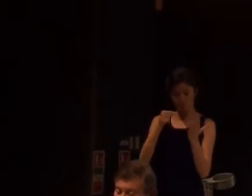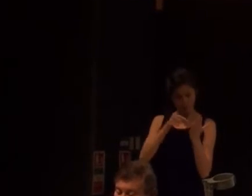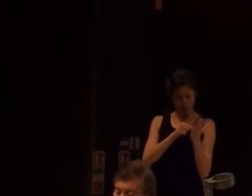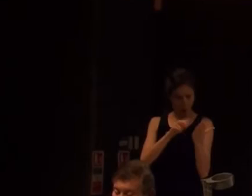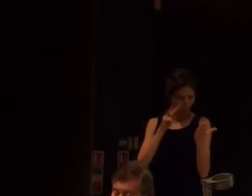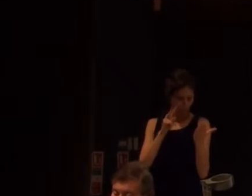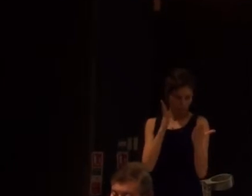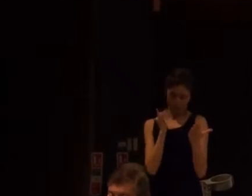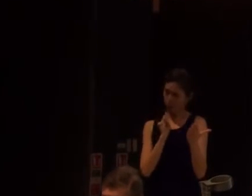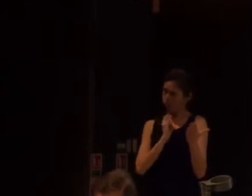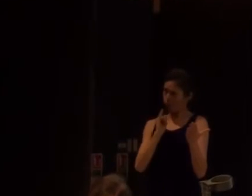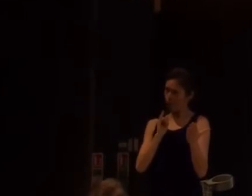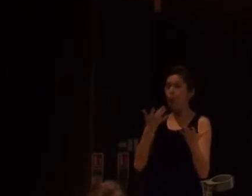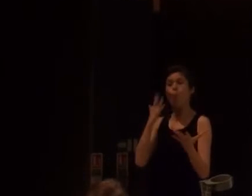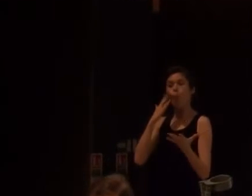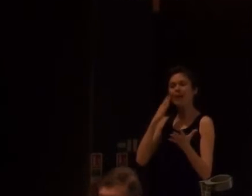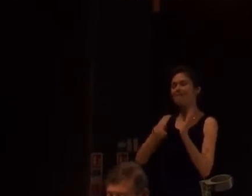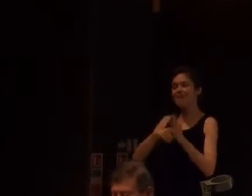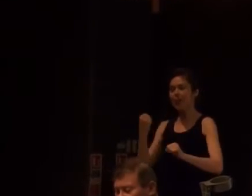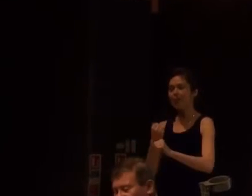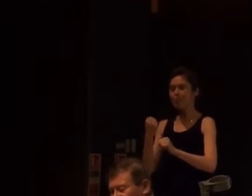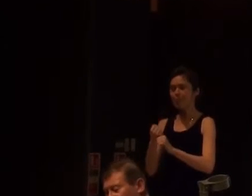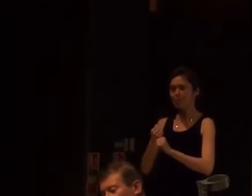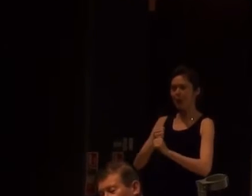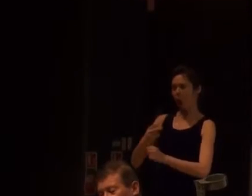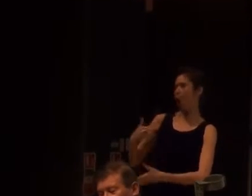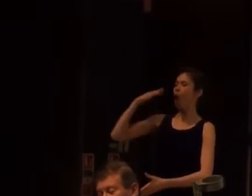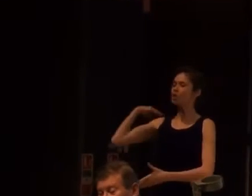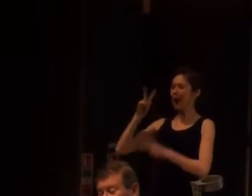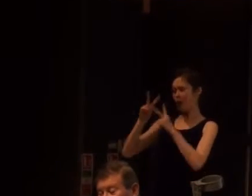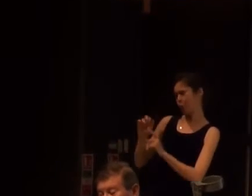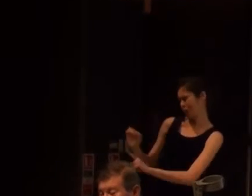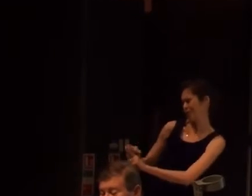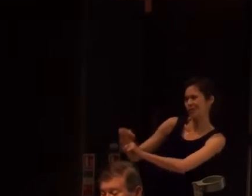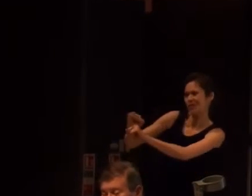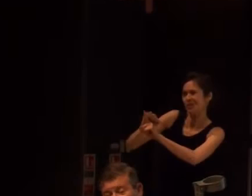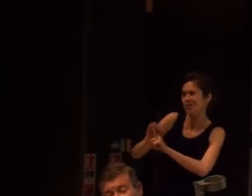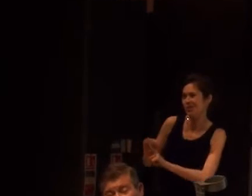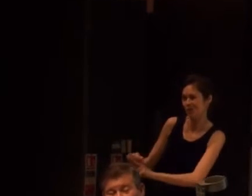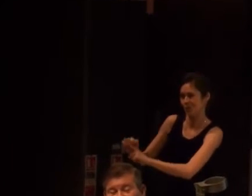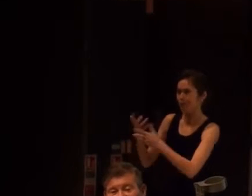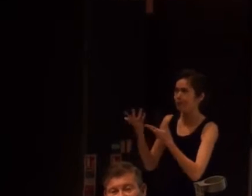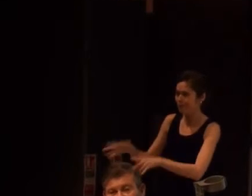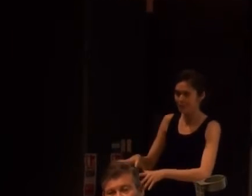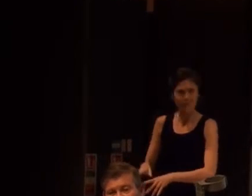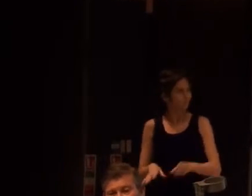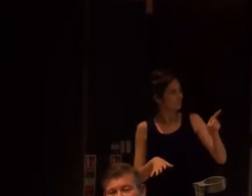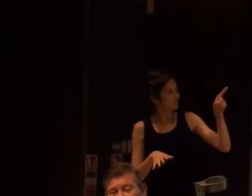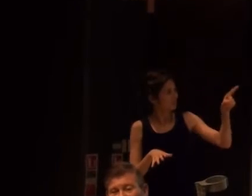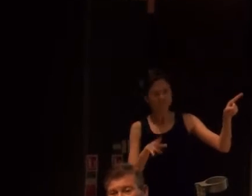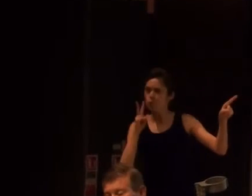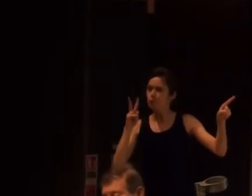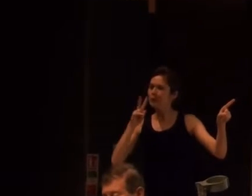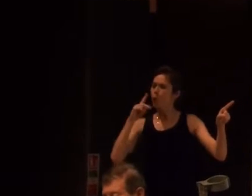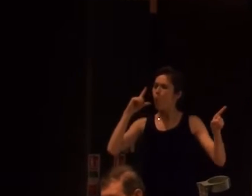whisked off to mental hospitals. Witches, which we're coming up to soon at the end of this month, everybody dressing up as witches.